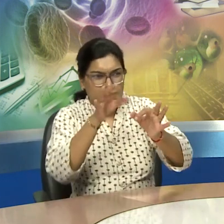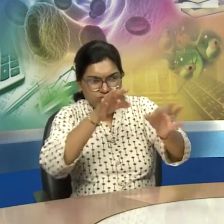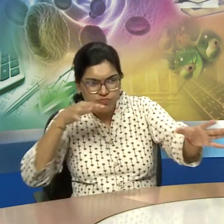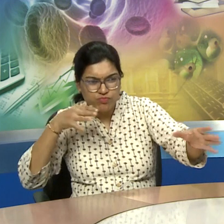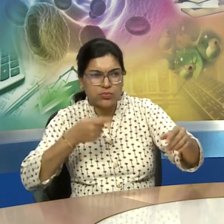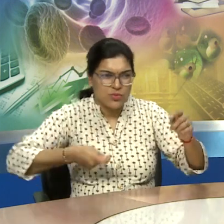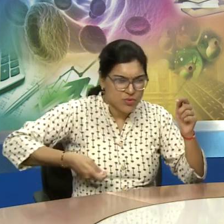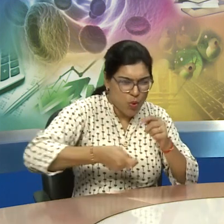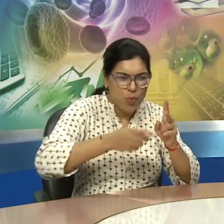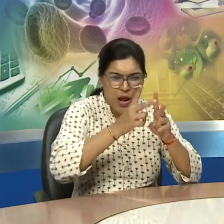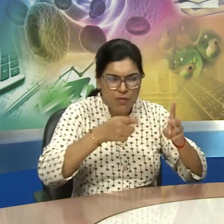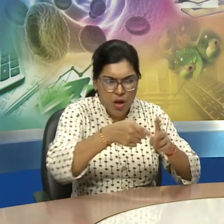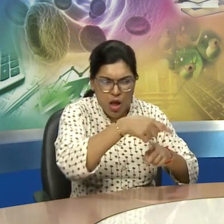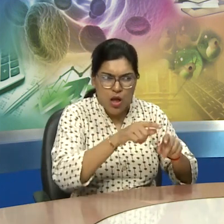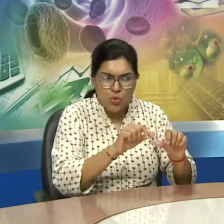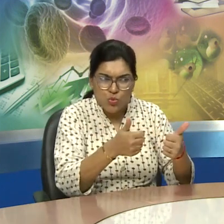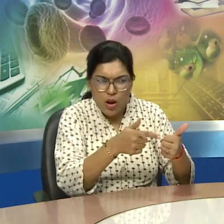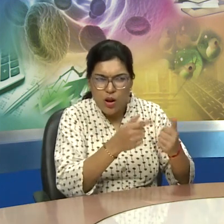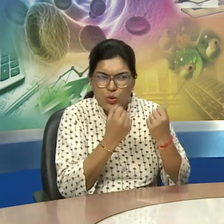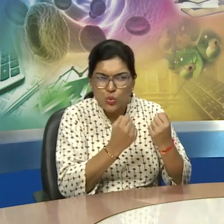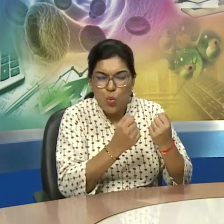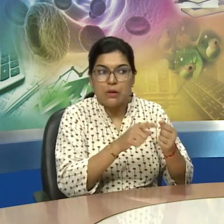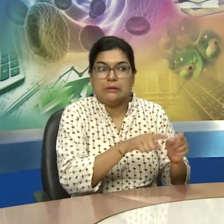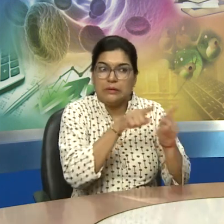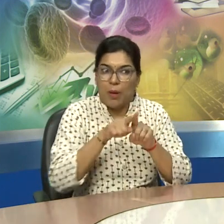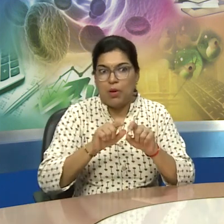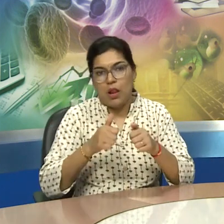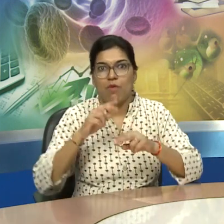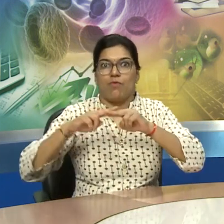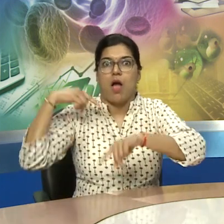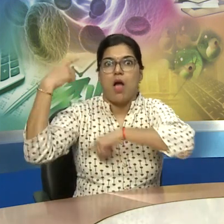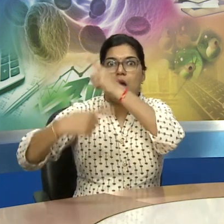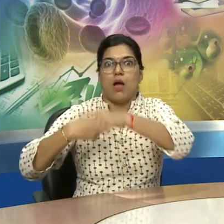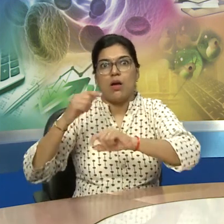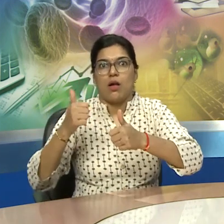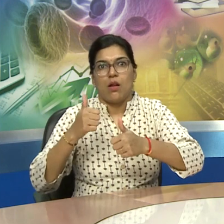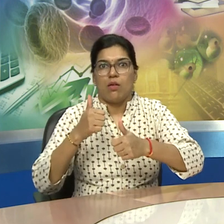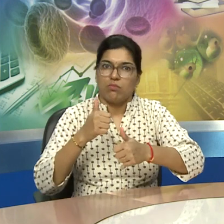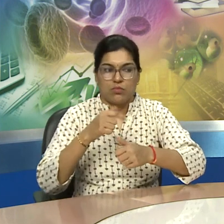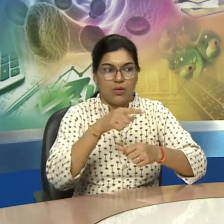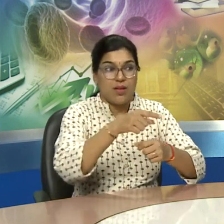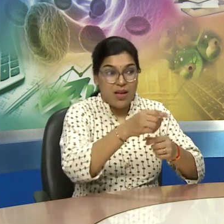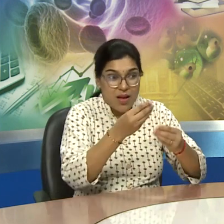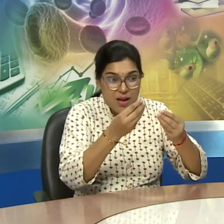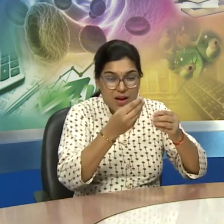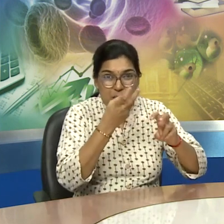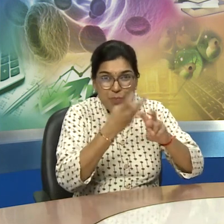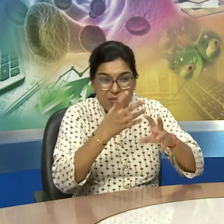and this discovery brought humans out of the stone age because now they found that this is something